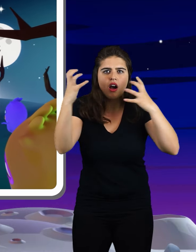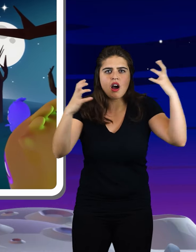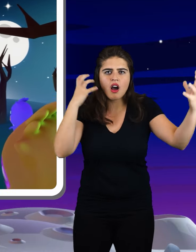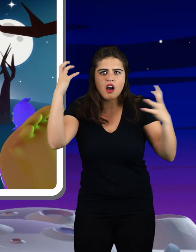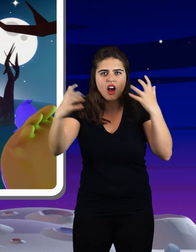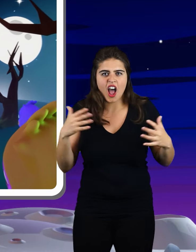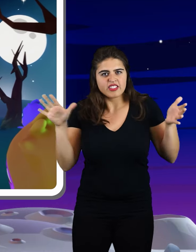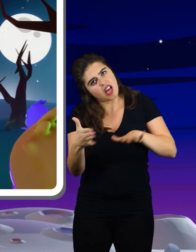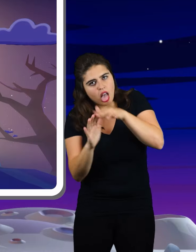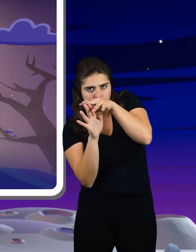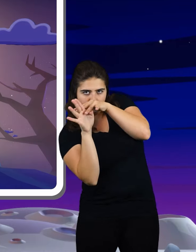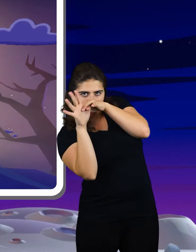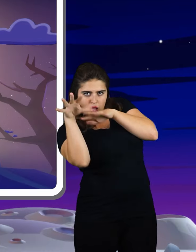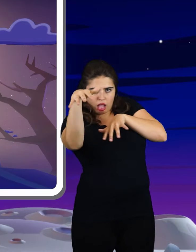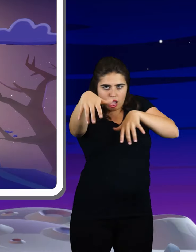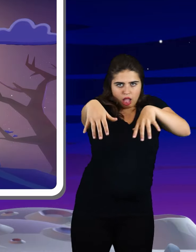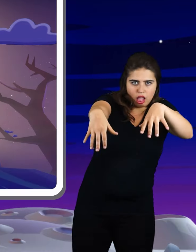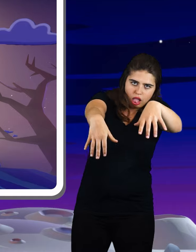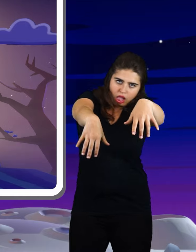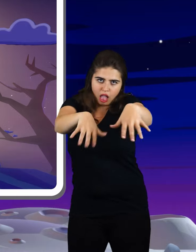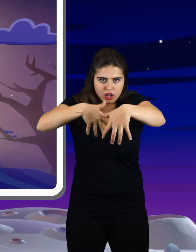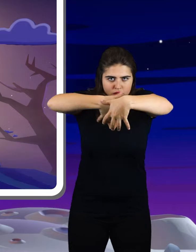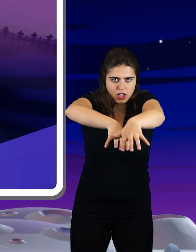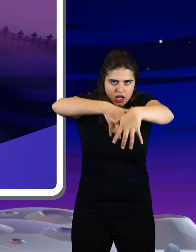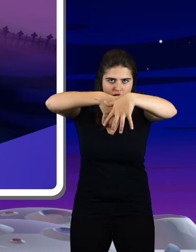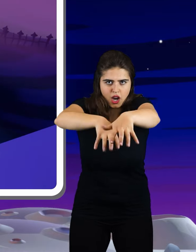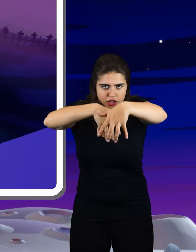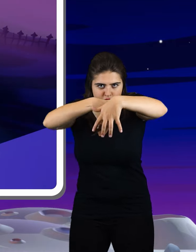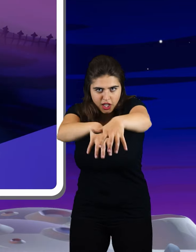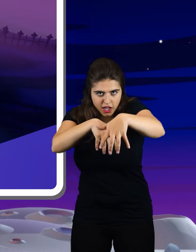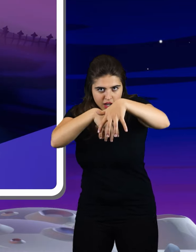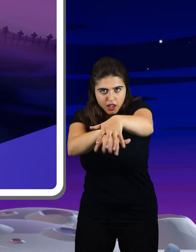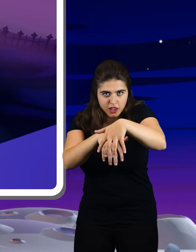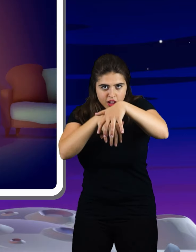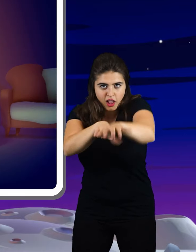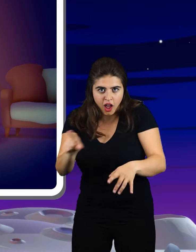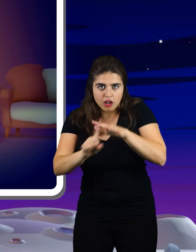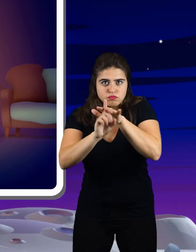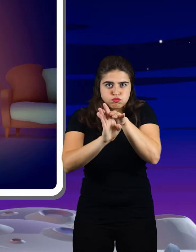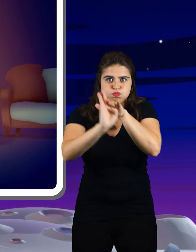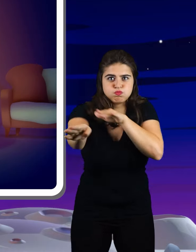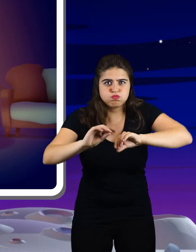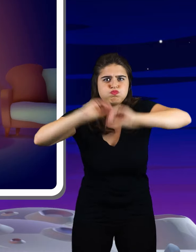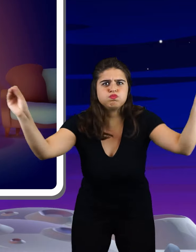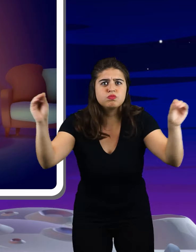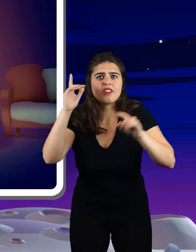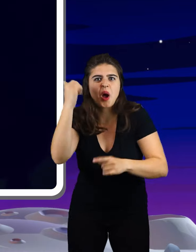to walk in their masquerade There's no escape in the jaws